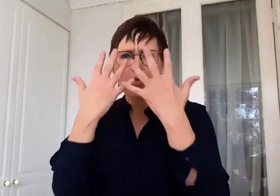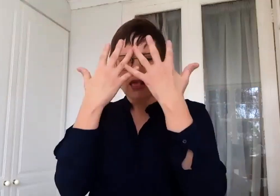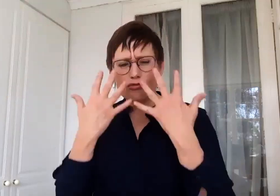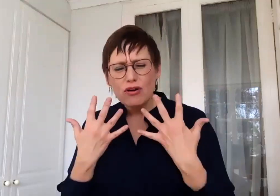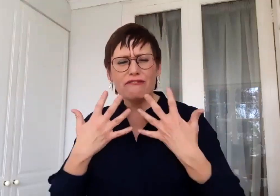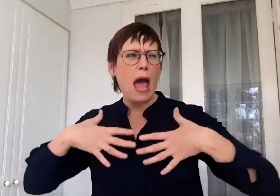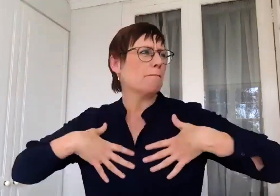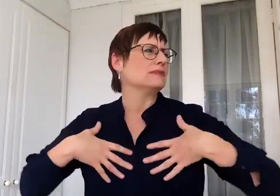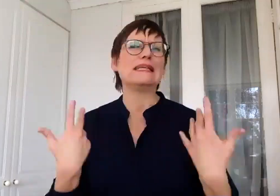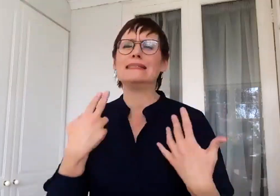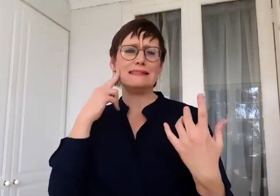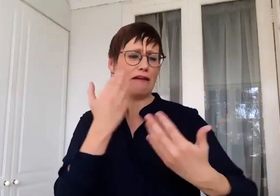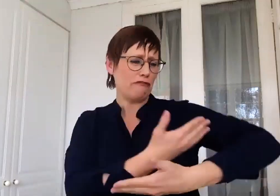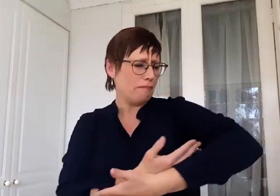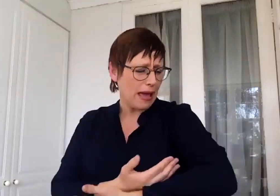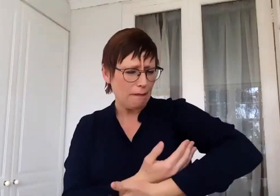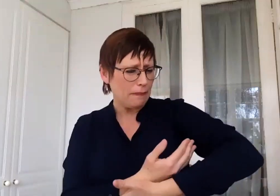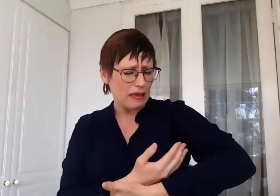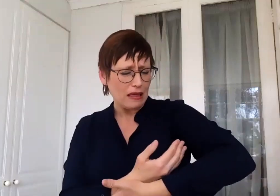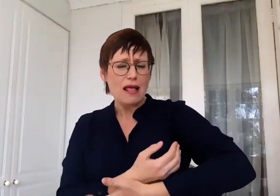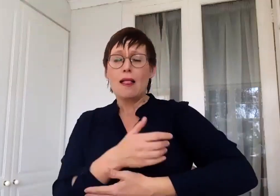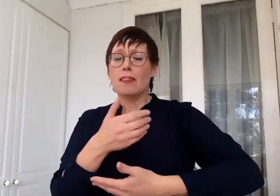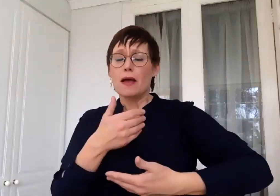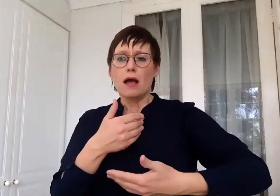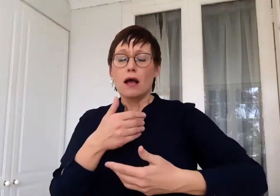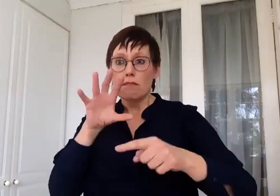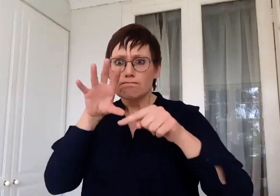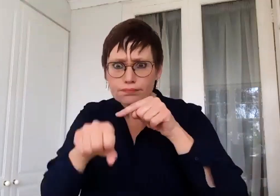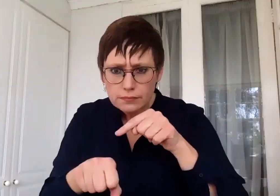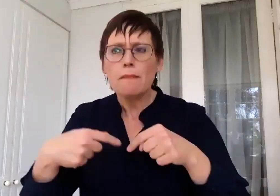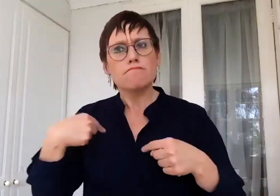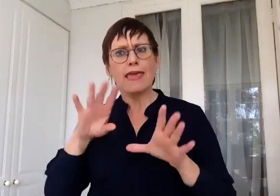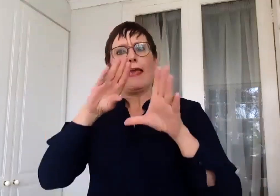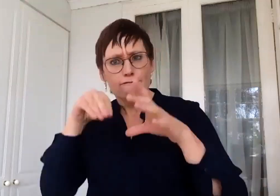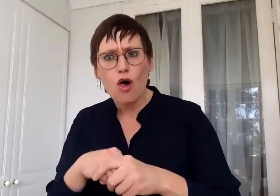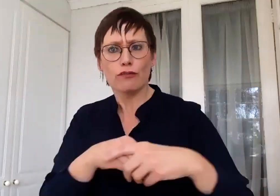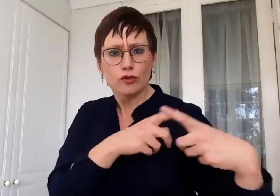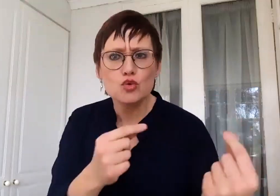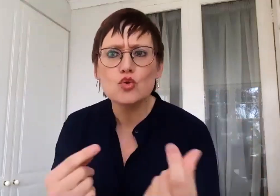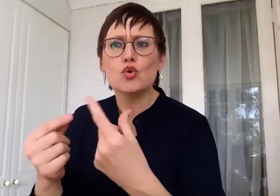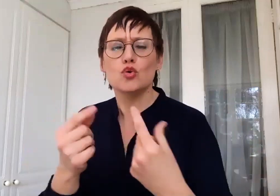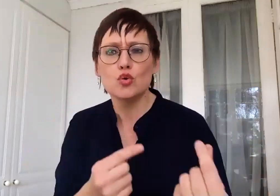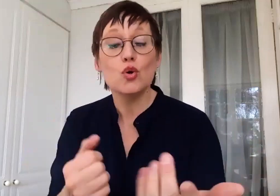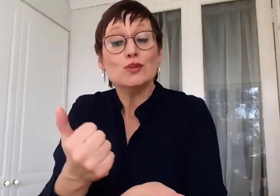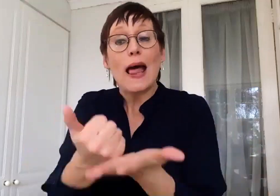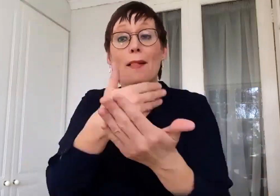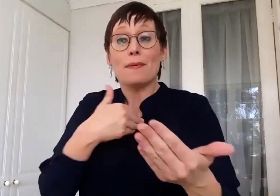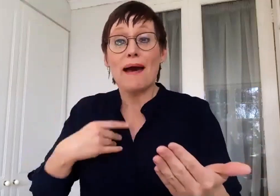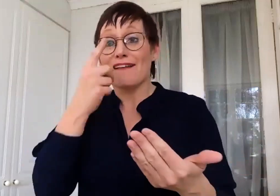that they thought they would have, impacting on the mental health and the dynamic of the family, impacting on relationships, and then seeing that long